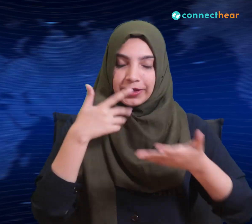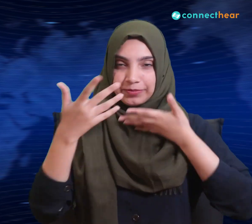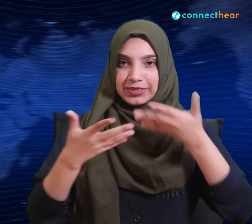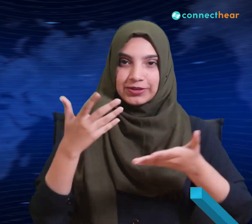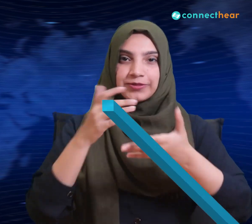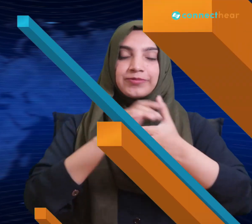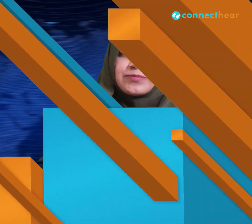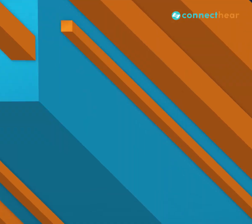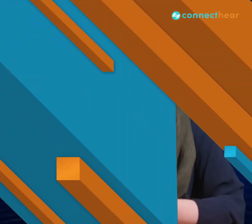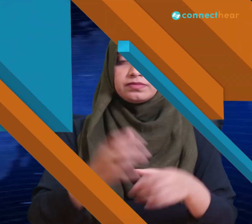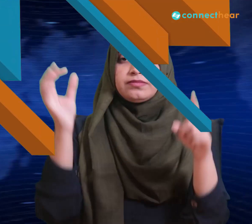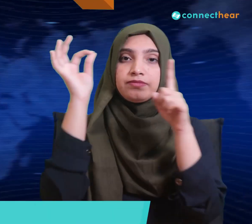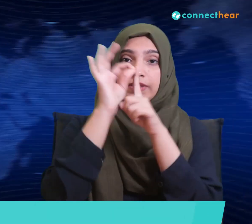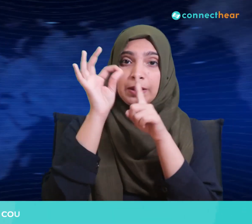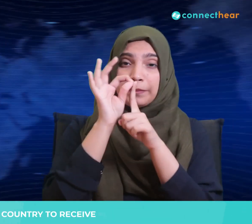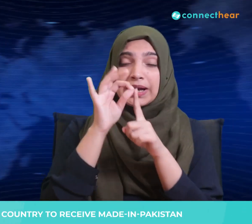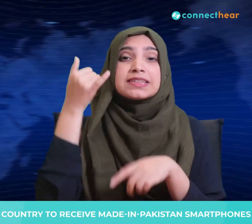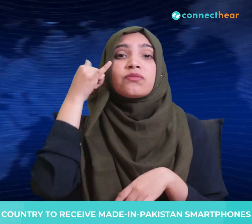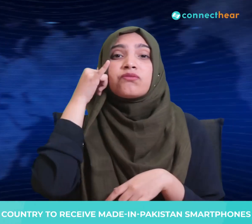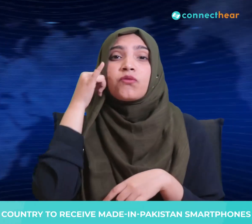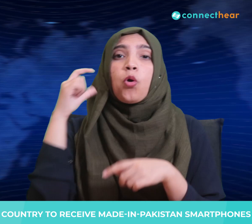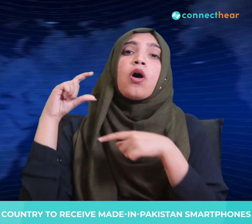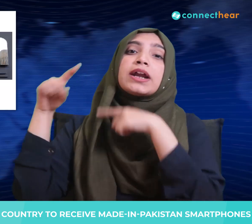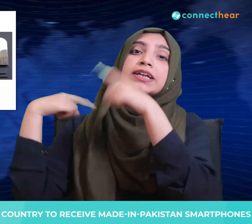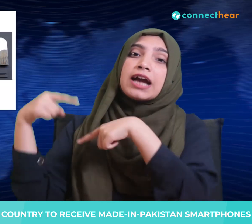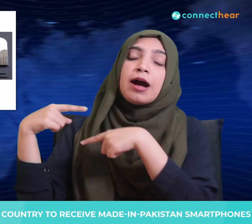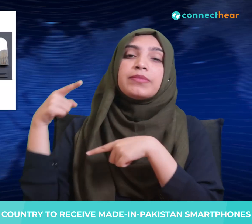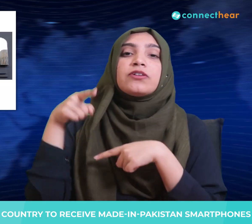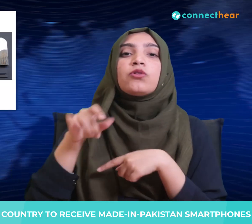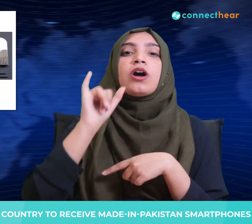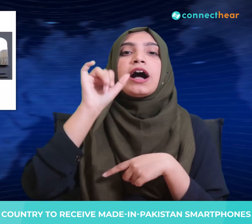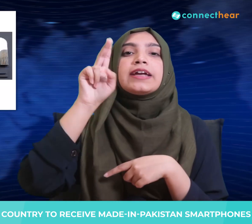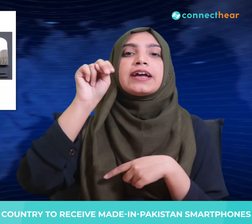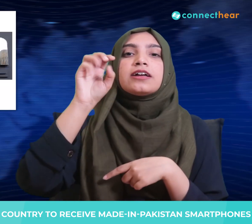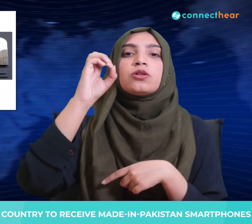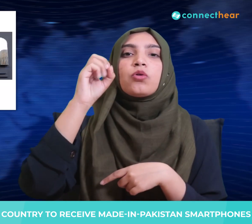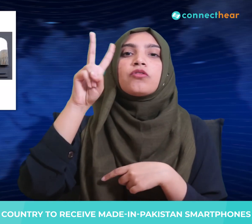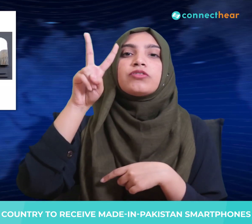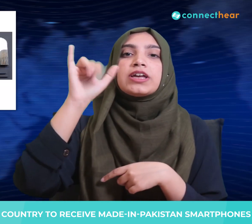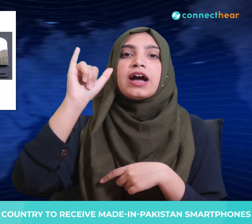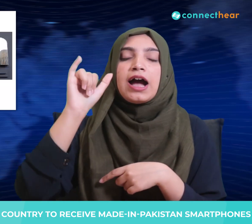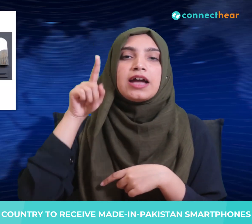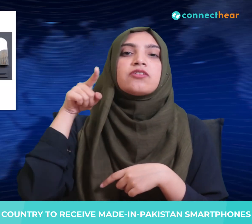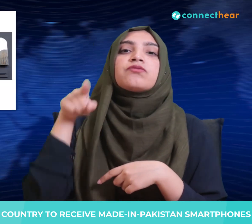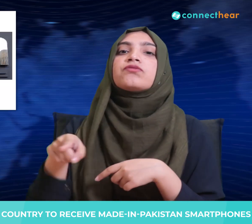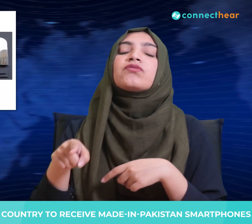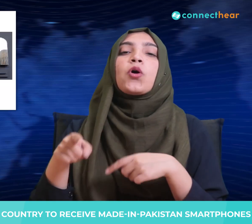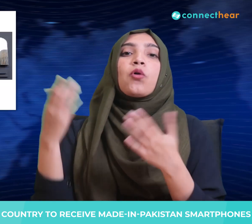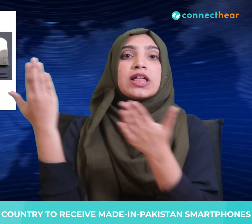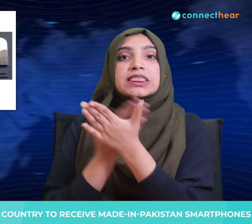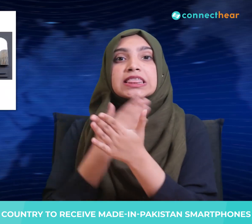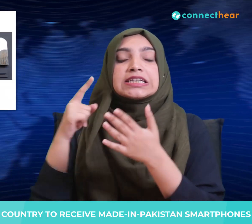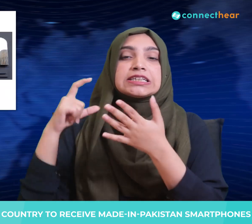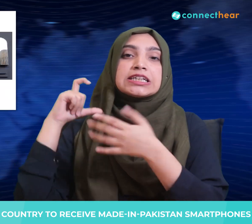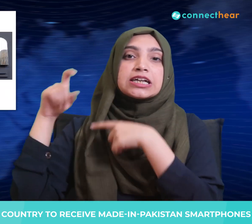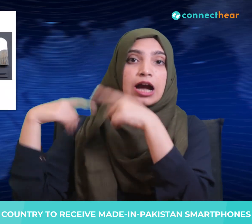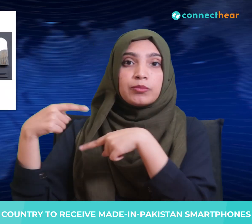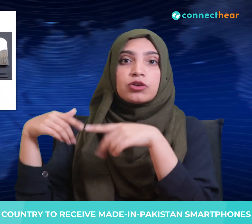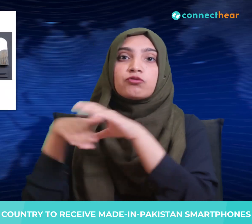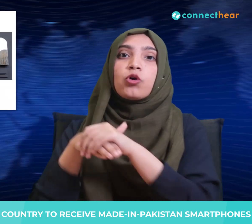news. Pakistan's mobile phone manufacturing firm Inovi Telecom Private Limited has exported 5,500 units